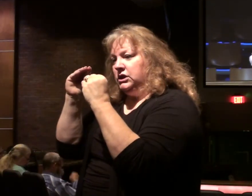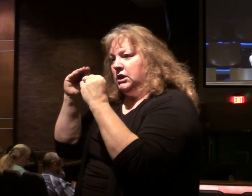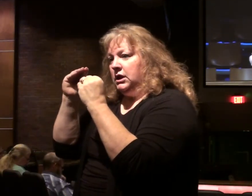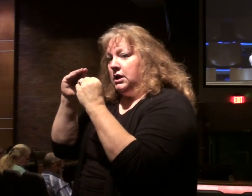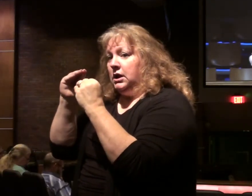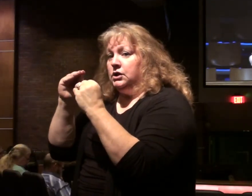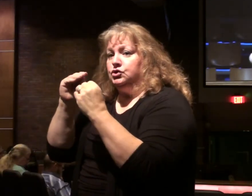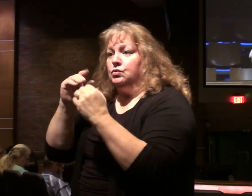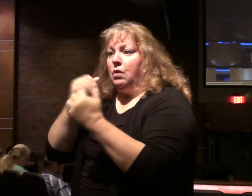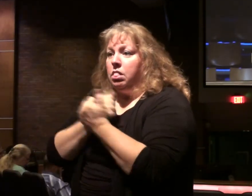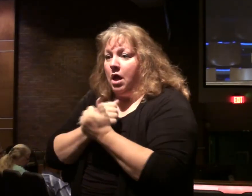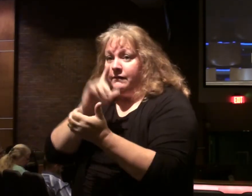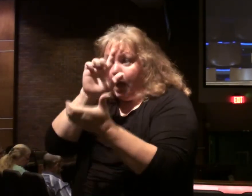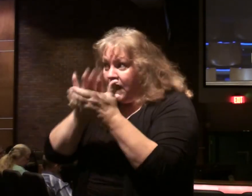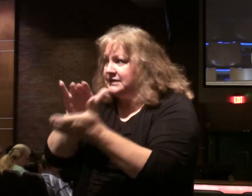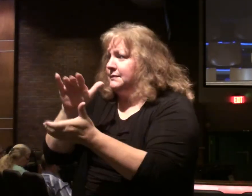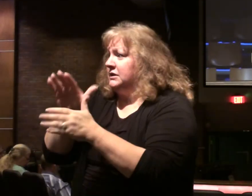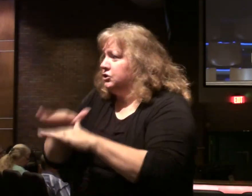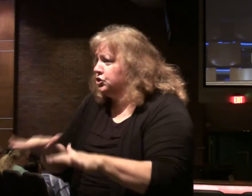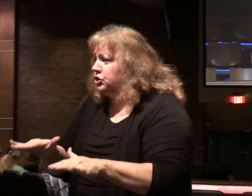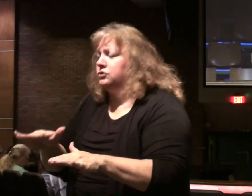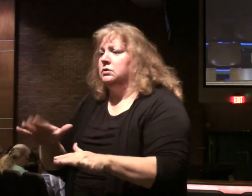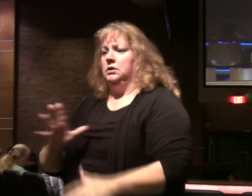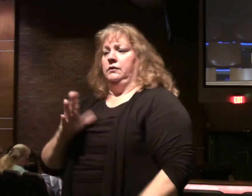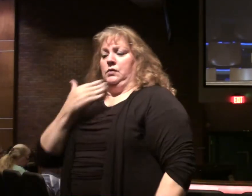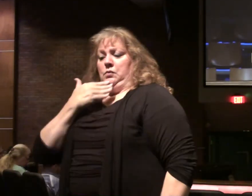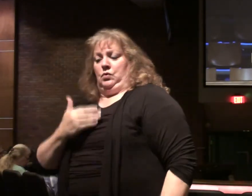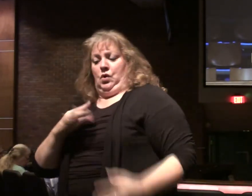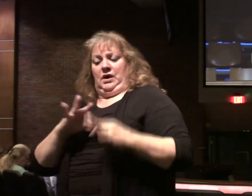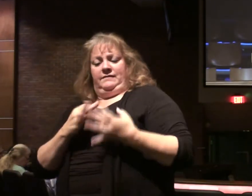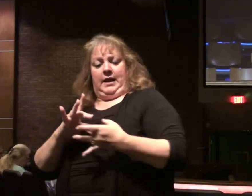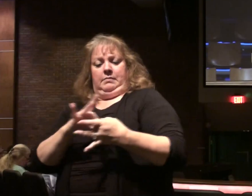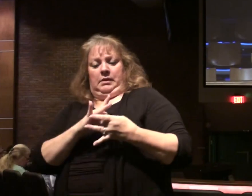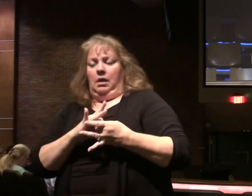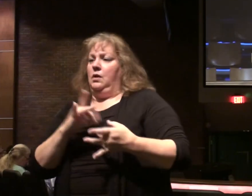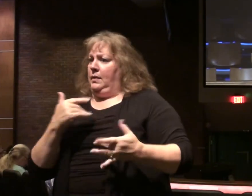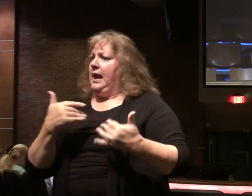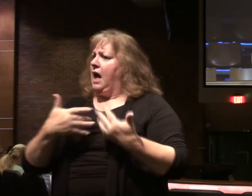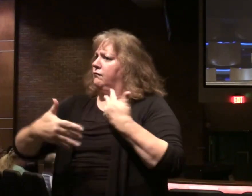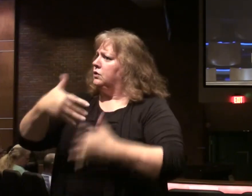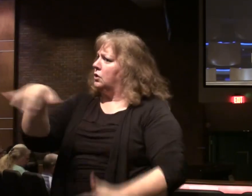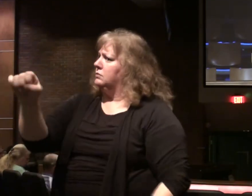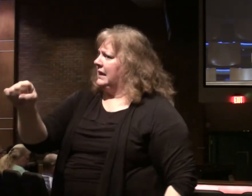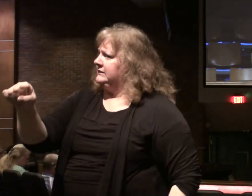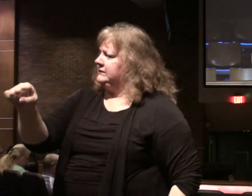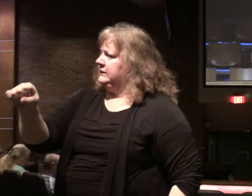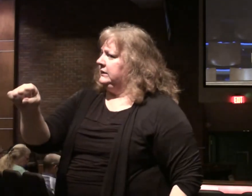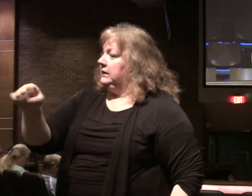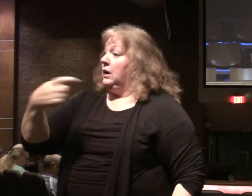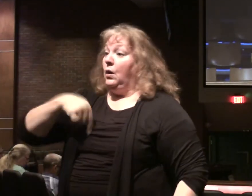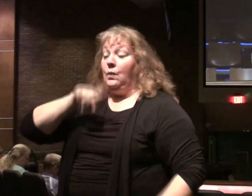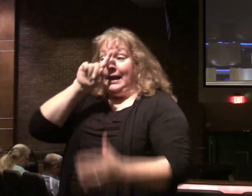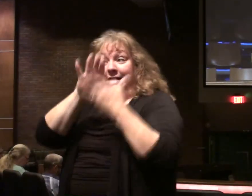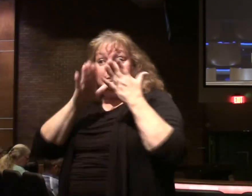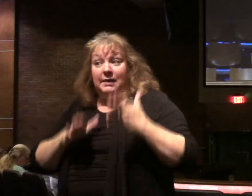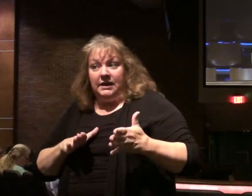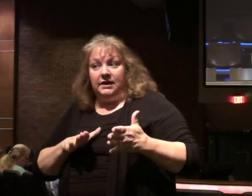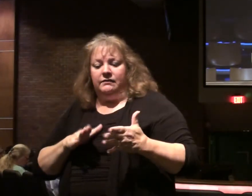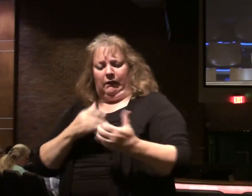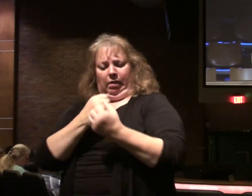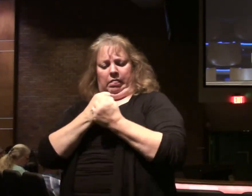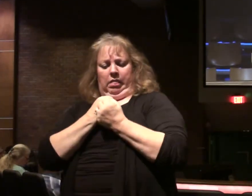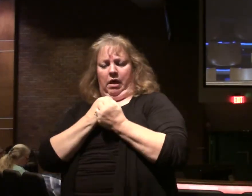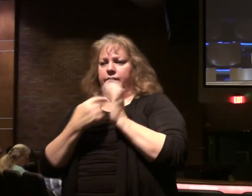their children. You know, there's a normal and a good family love that we have for one another. And for believers, love is a